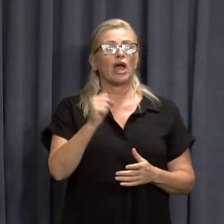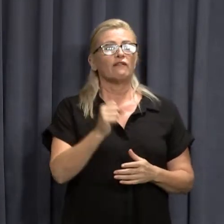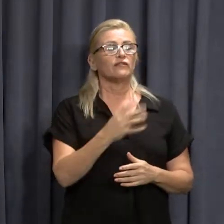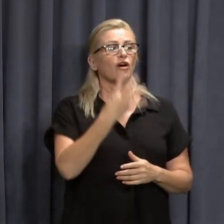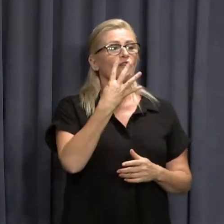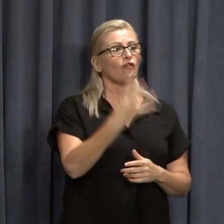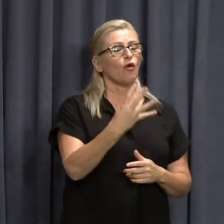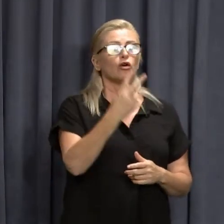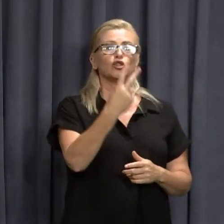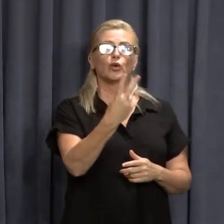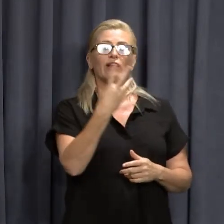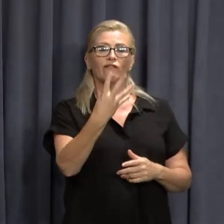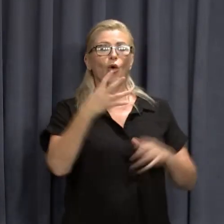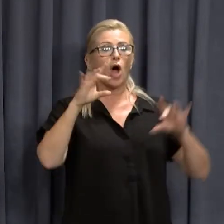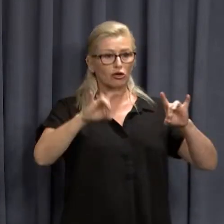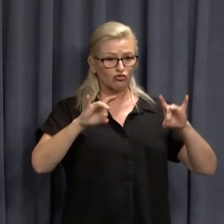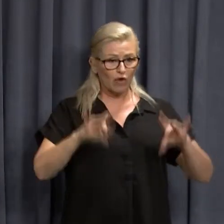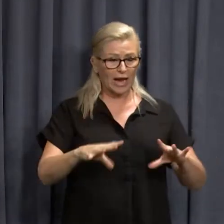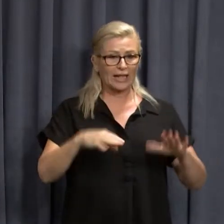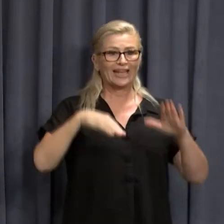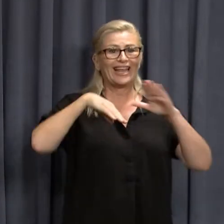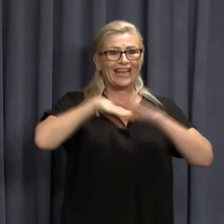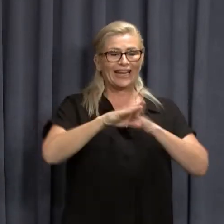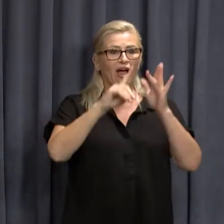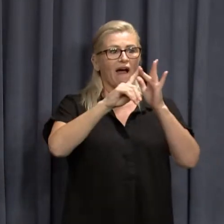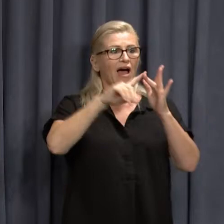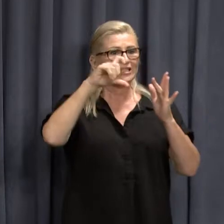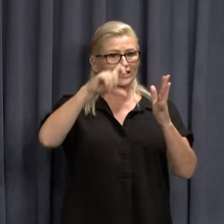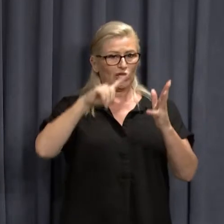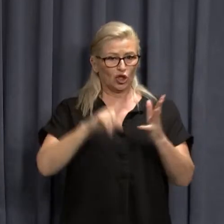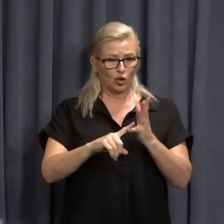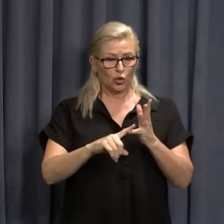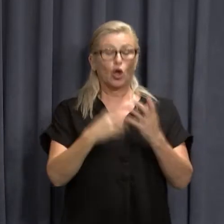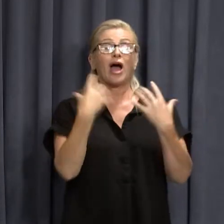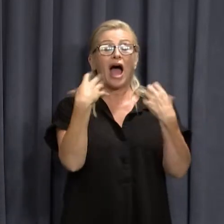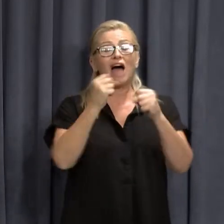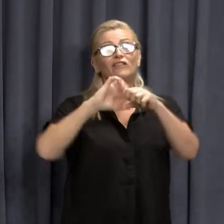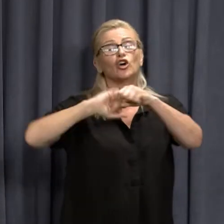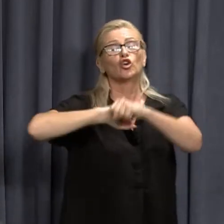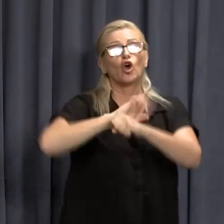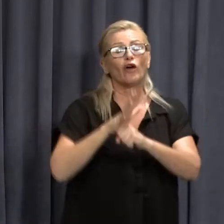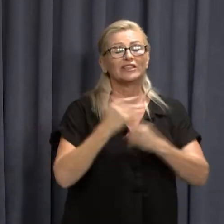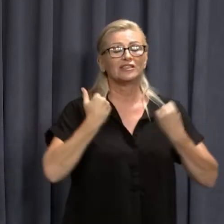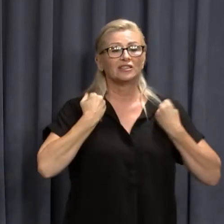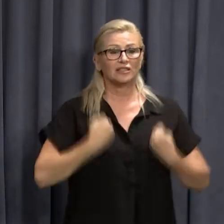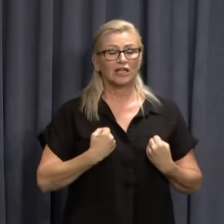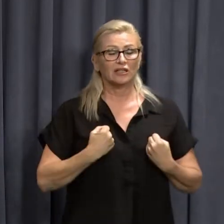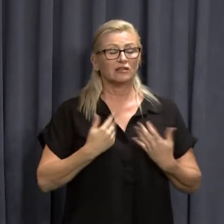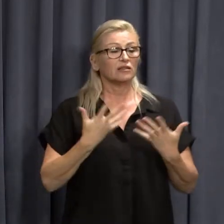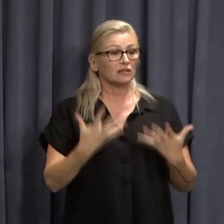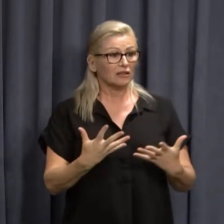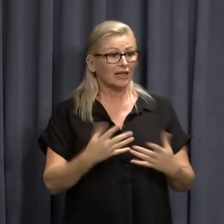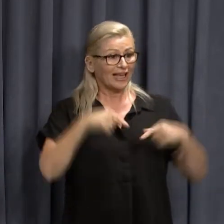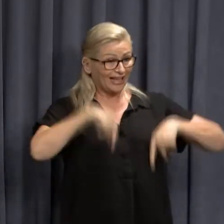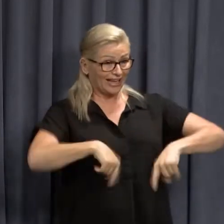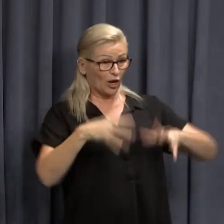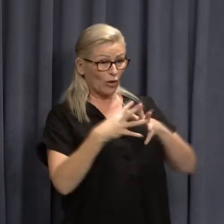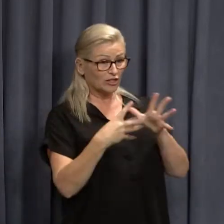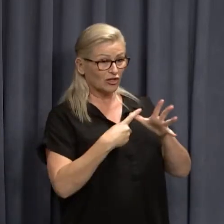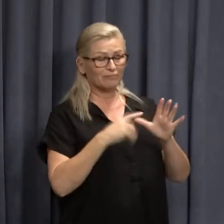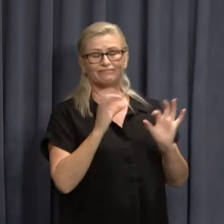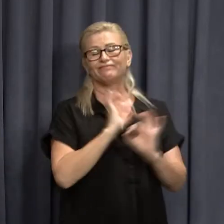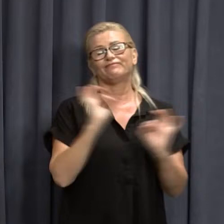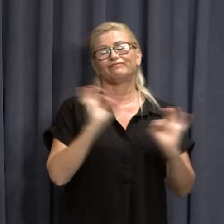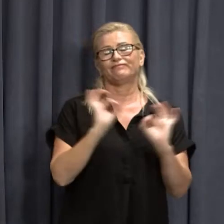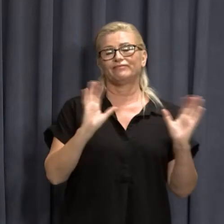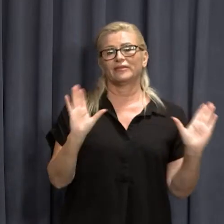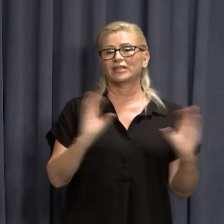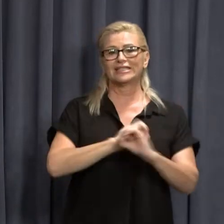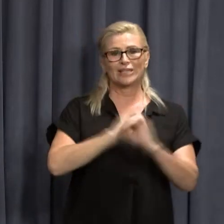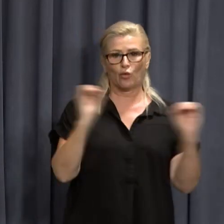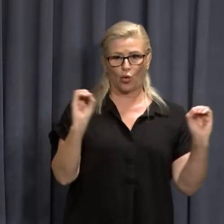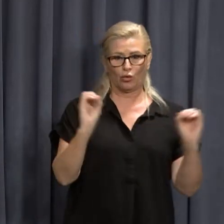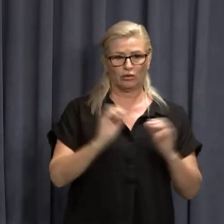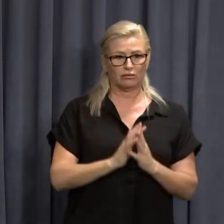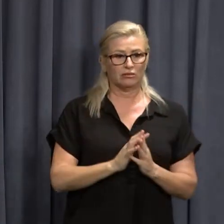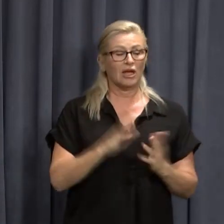sadly